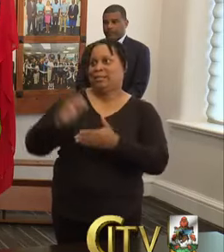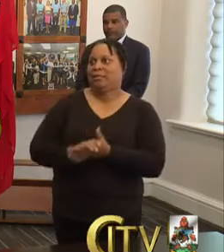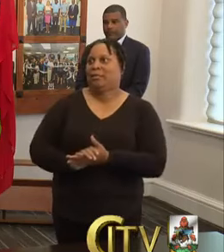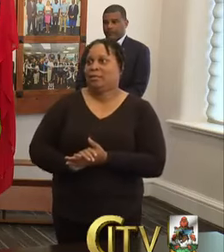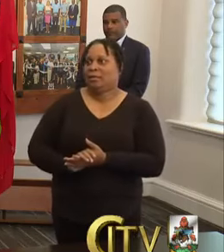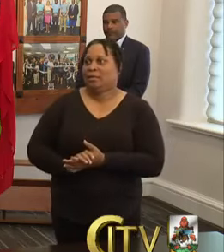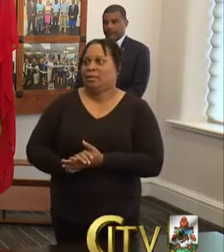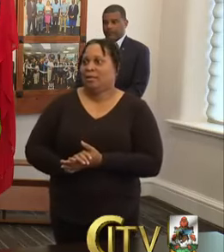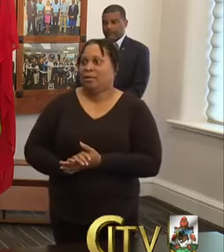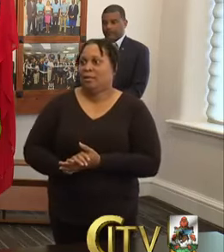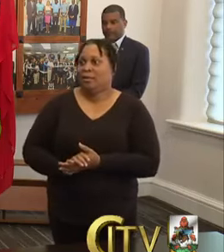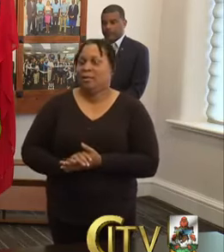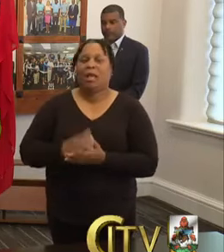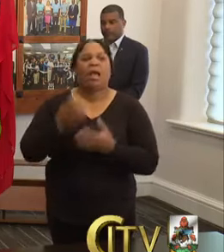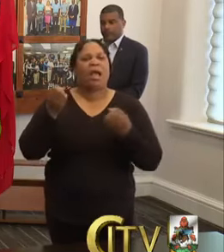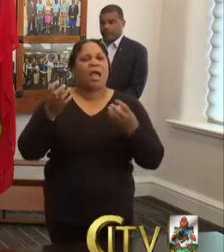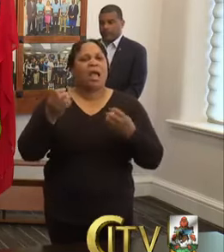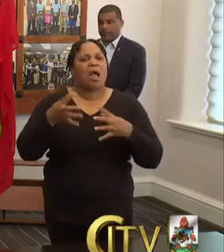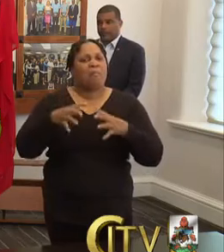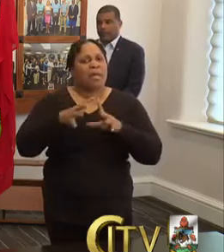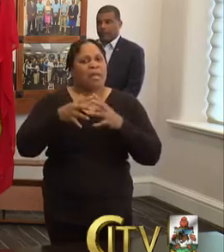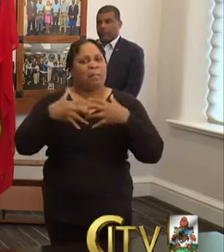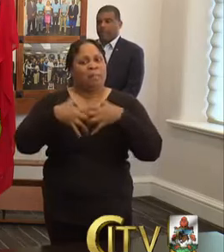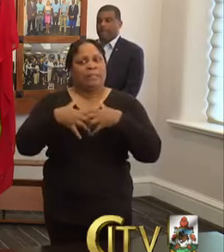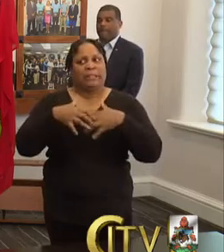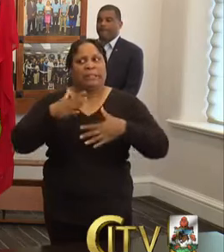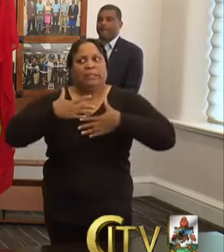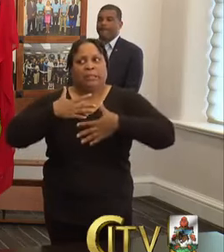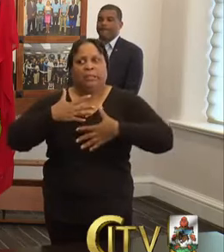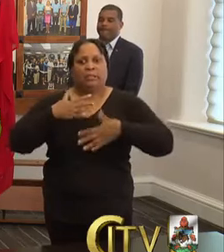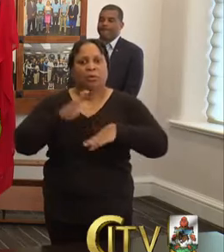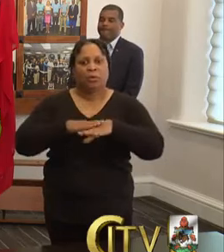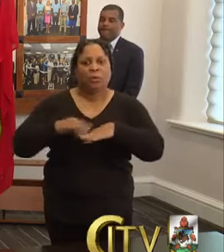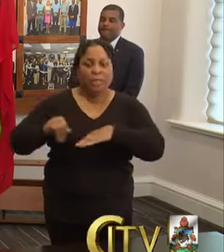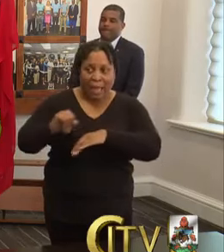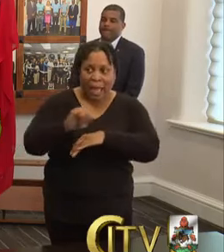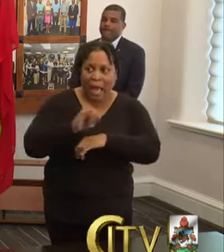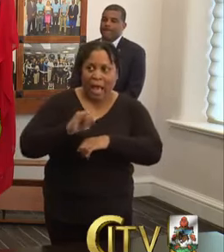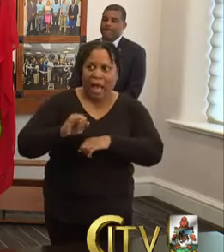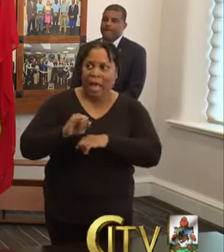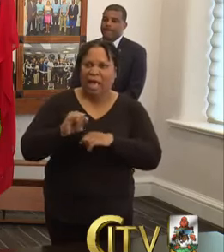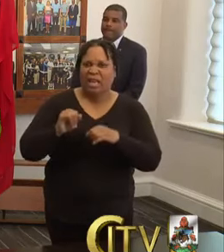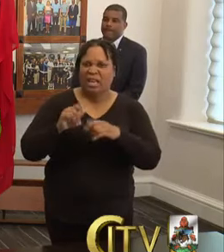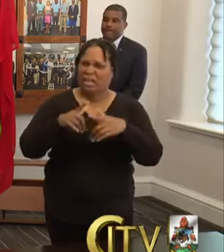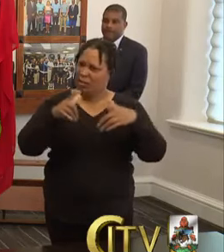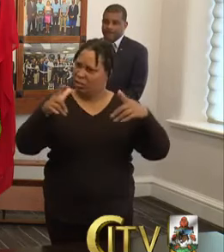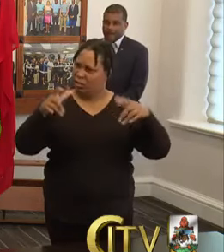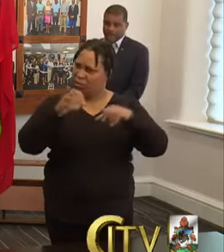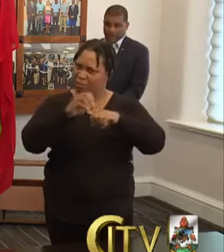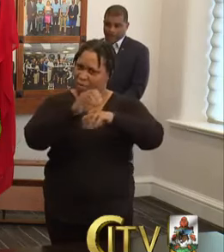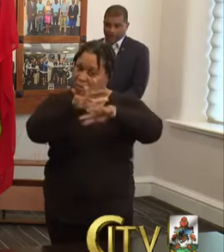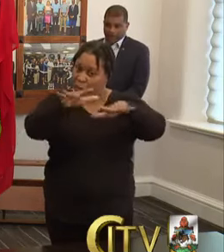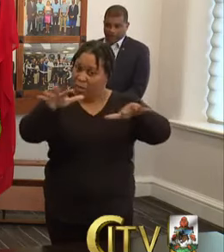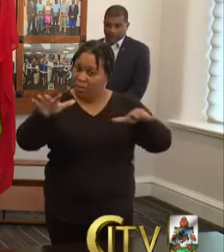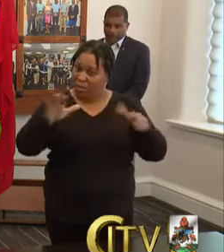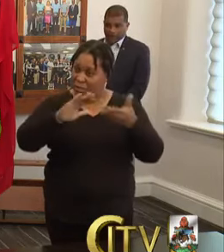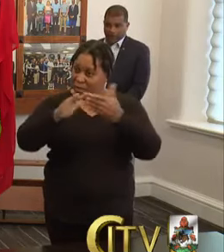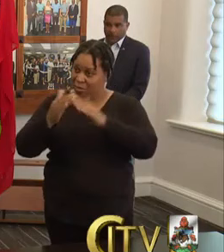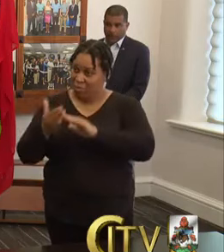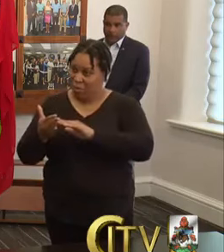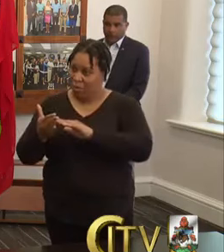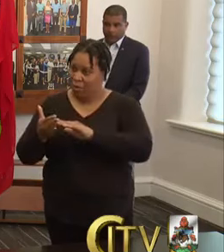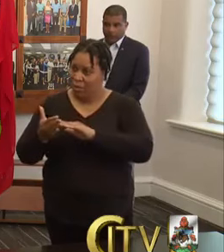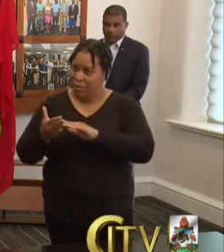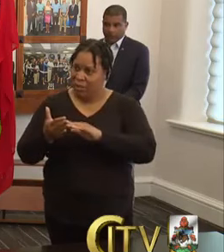respirators do we have on the island? And if there's a wide, uh, community around widespread, uh,